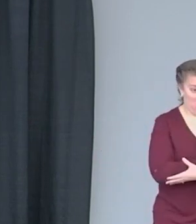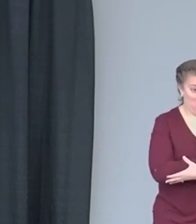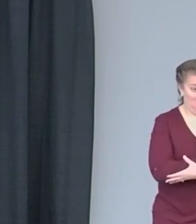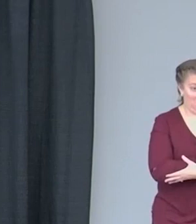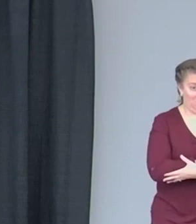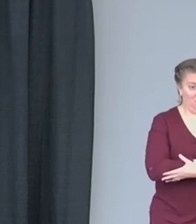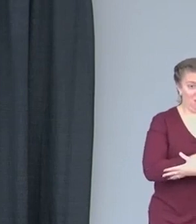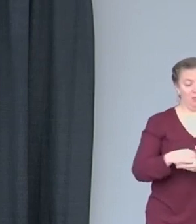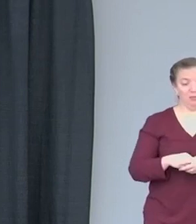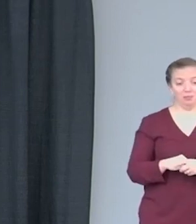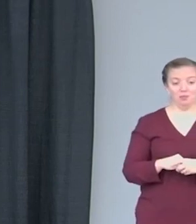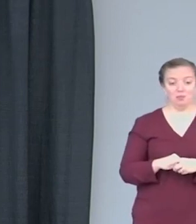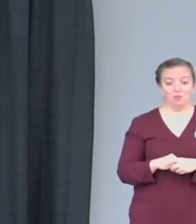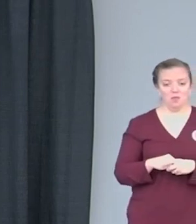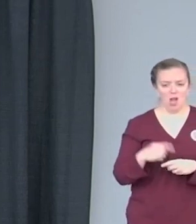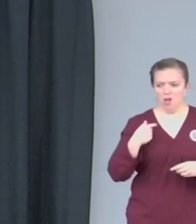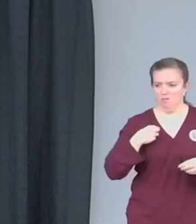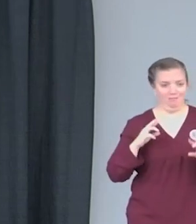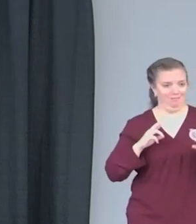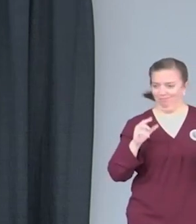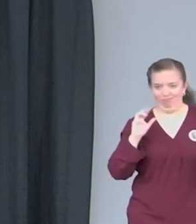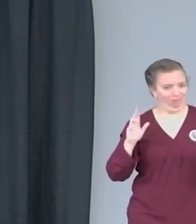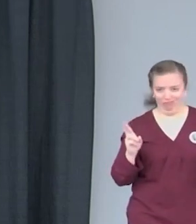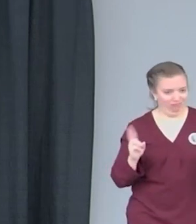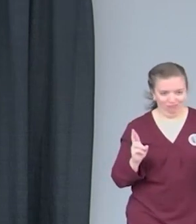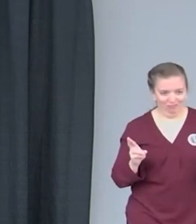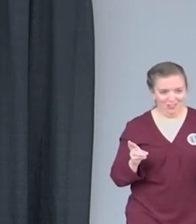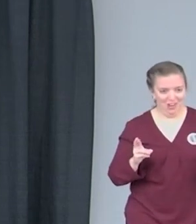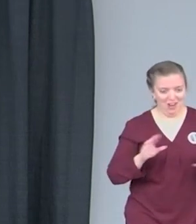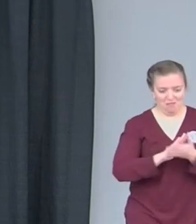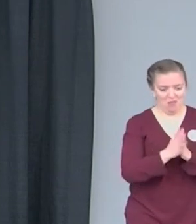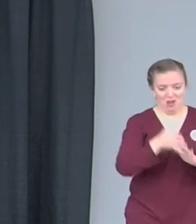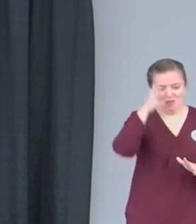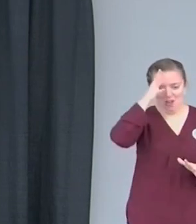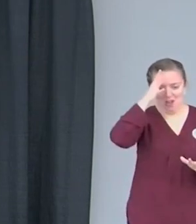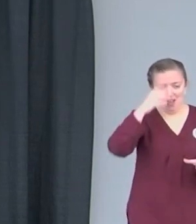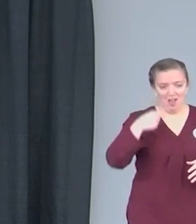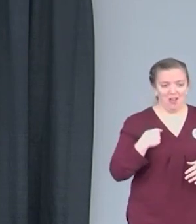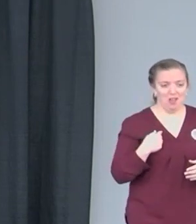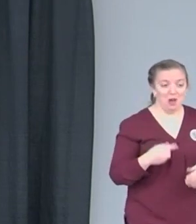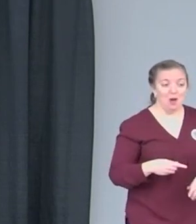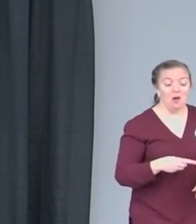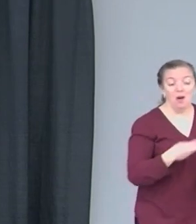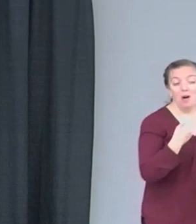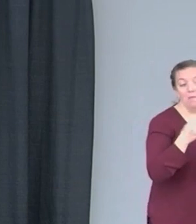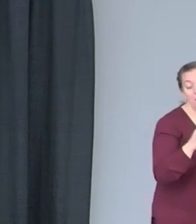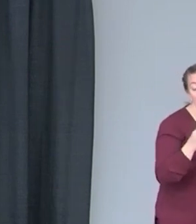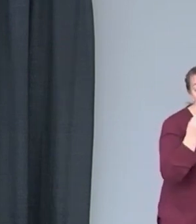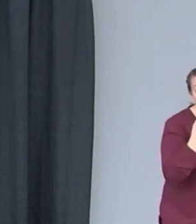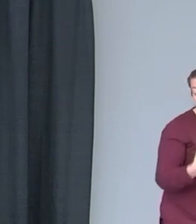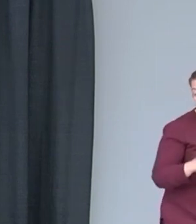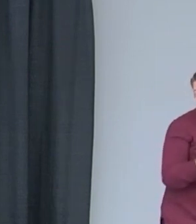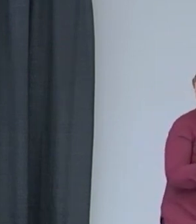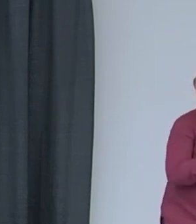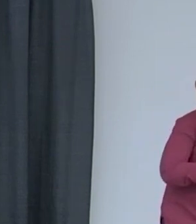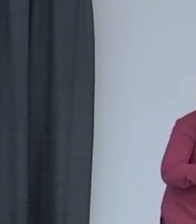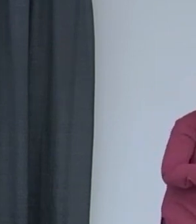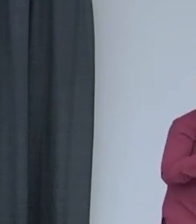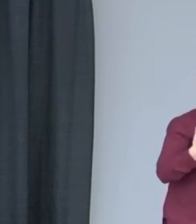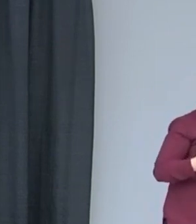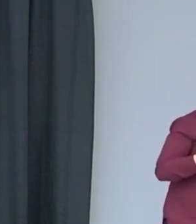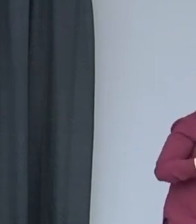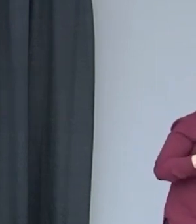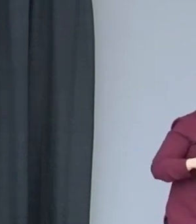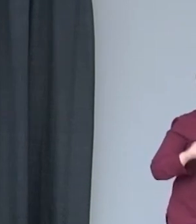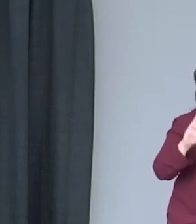wasn't ready, right? Like, I wasn't ready to be a father. I thought, let's just do this half and half thing. And no, the judge's like, no,